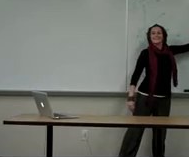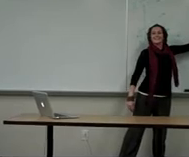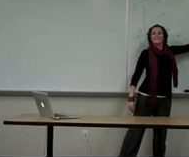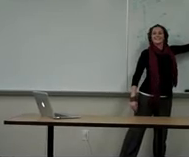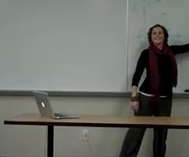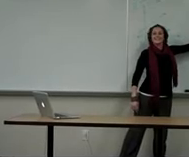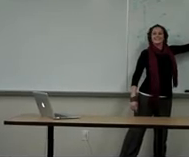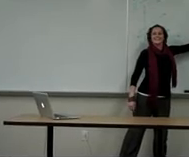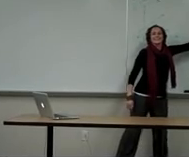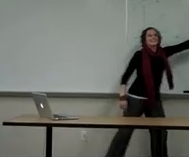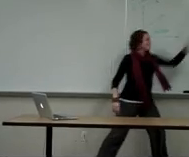Negative.